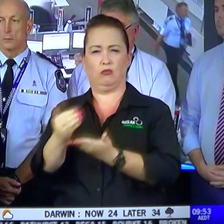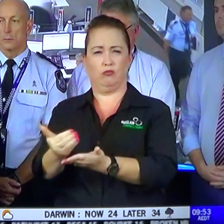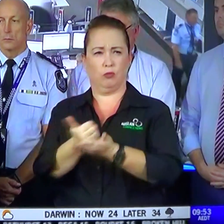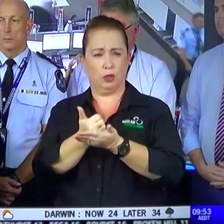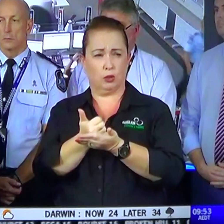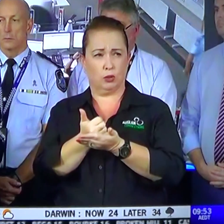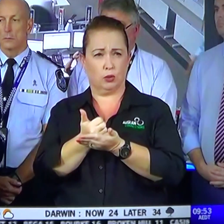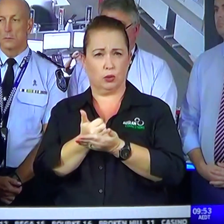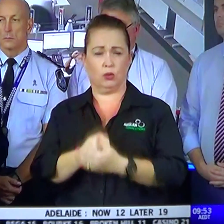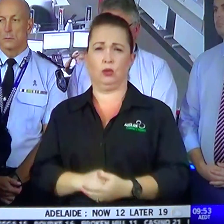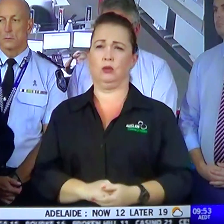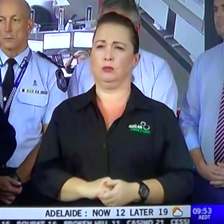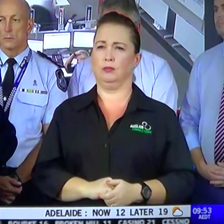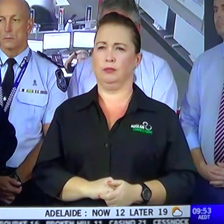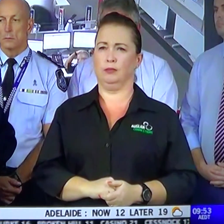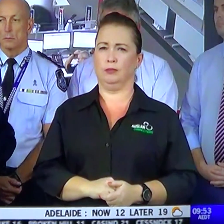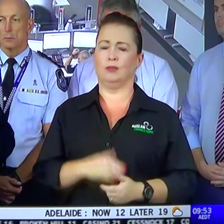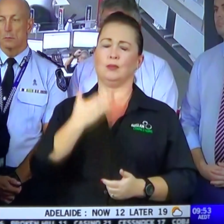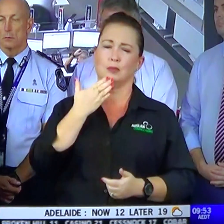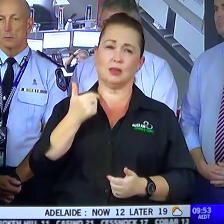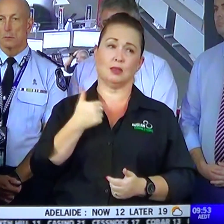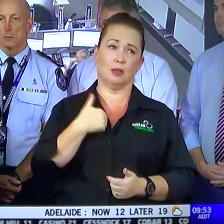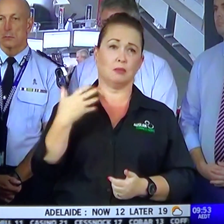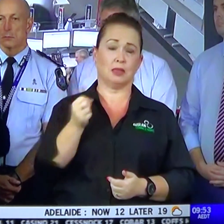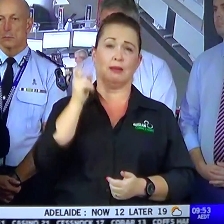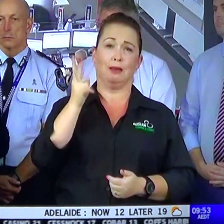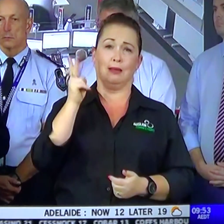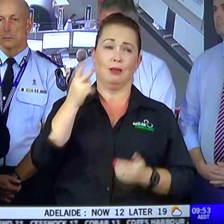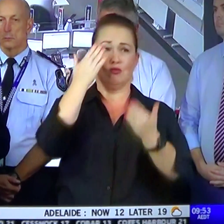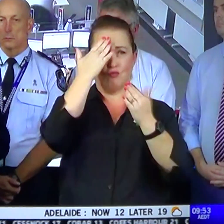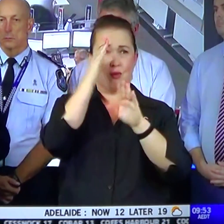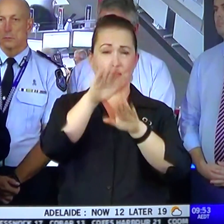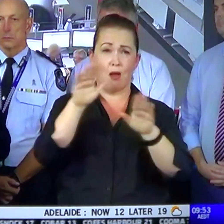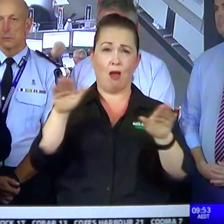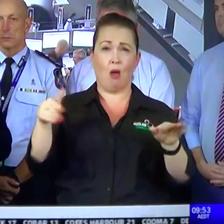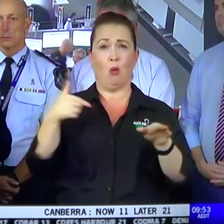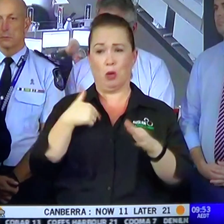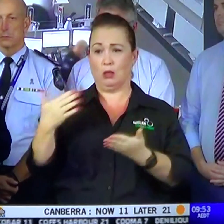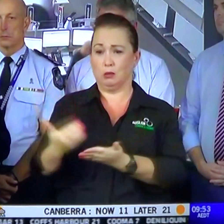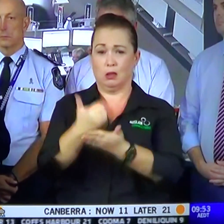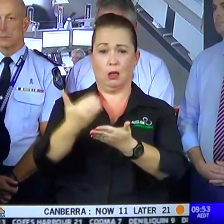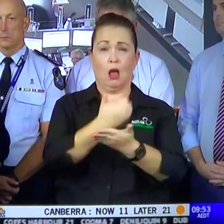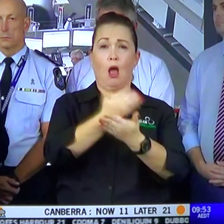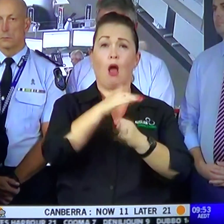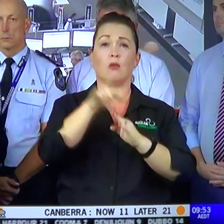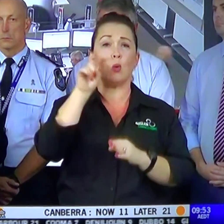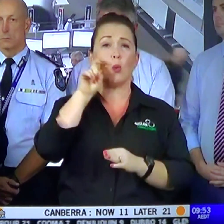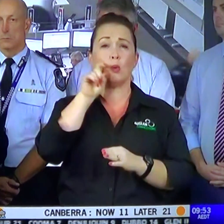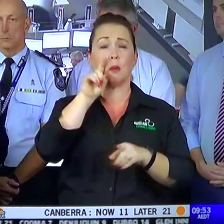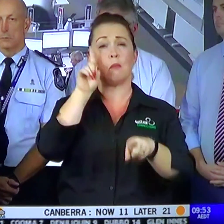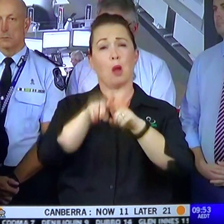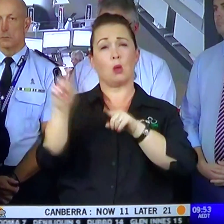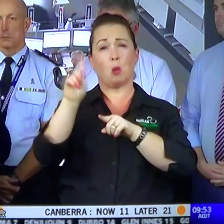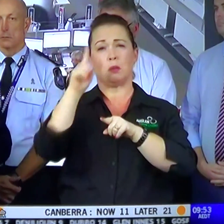and if I could just keep reminding people about the rescues that we've had in those waters, it's really cars driving into waters,